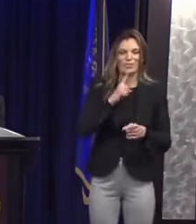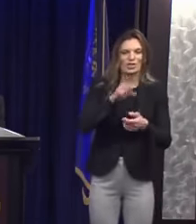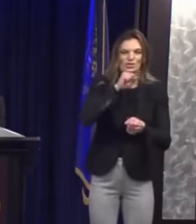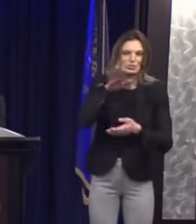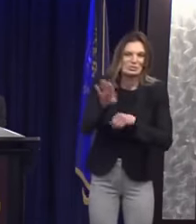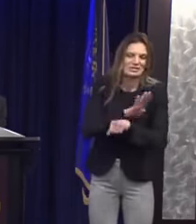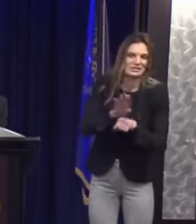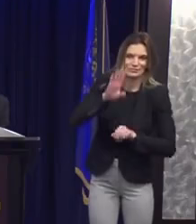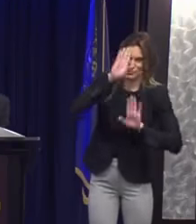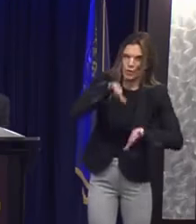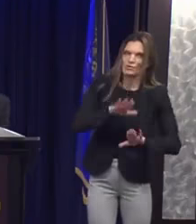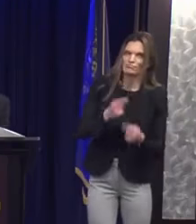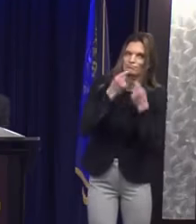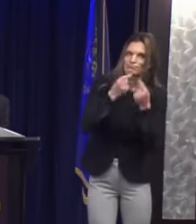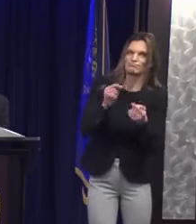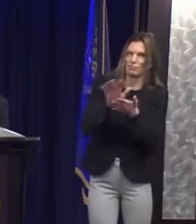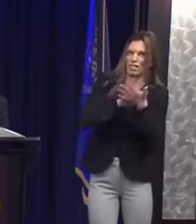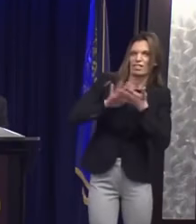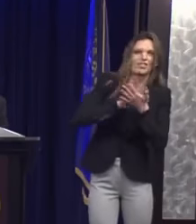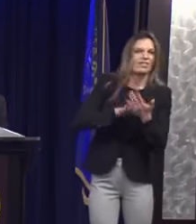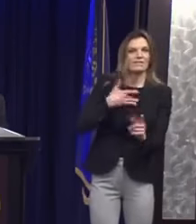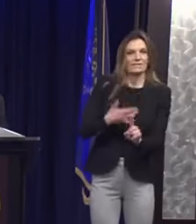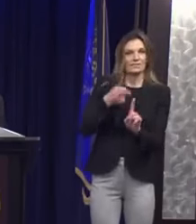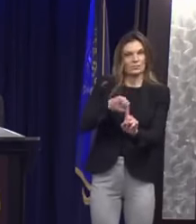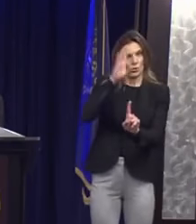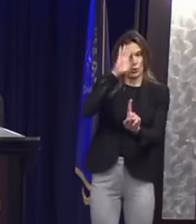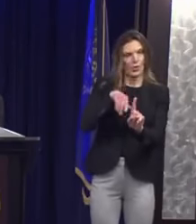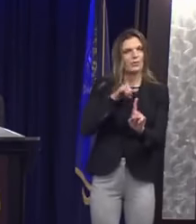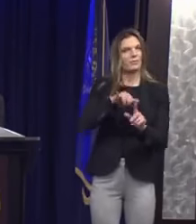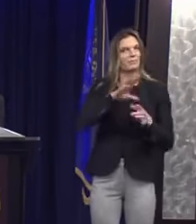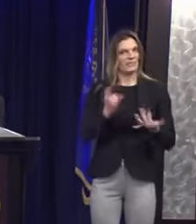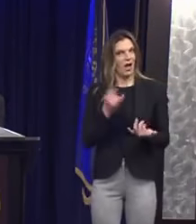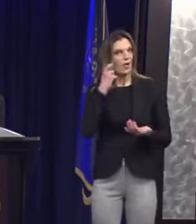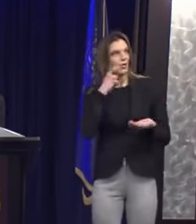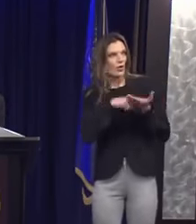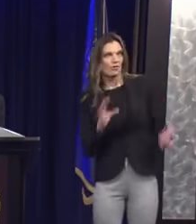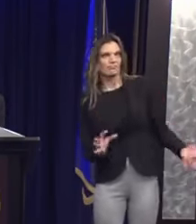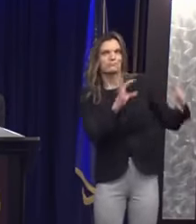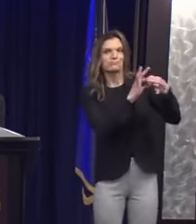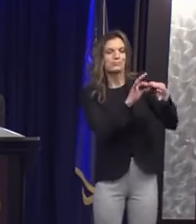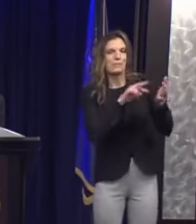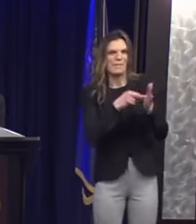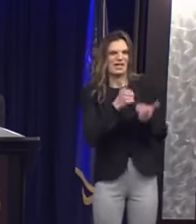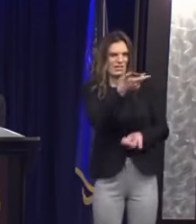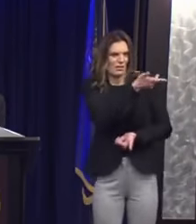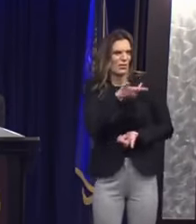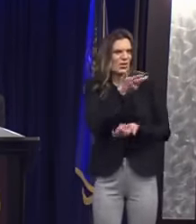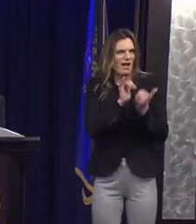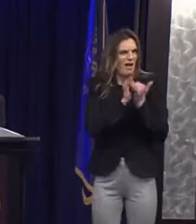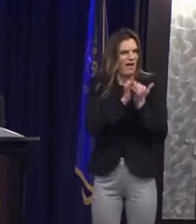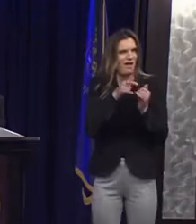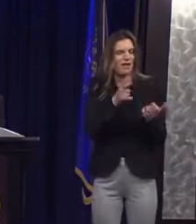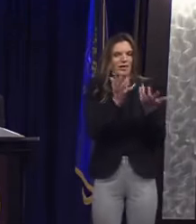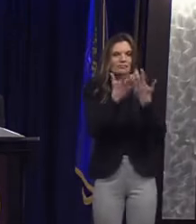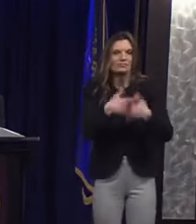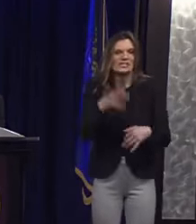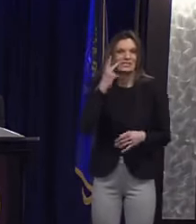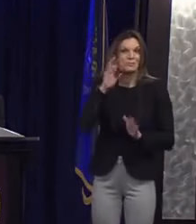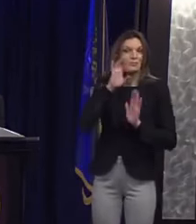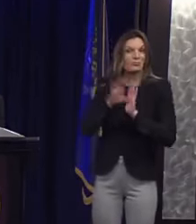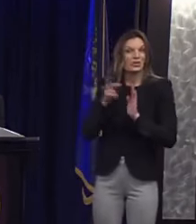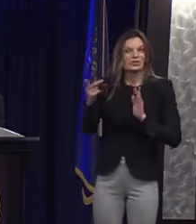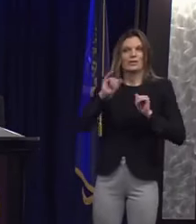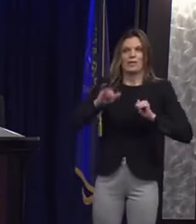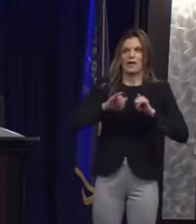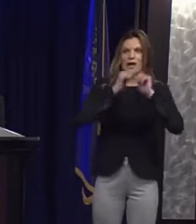Now, this graphic helps explain the relationship between those who had been accused of criminal wrongdoing